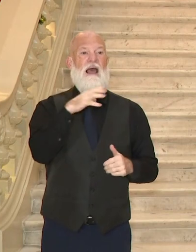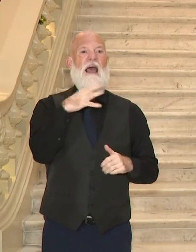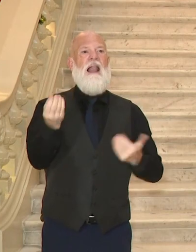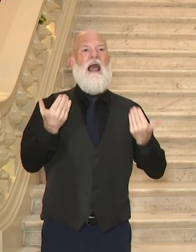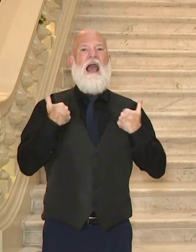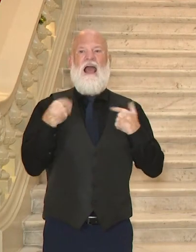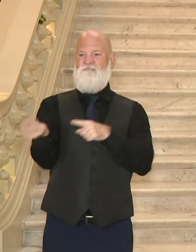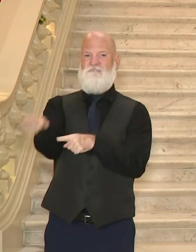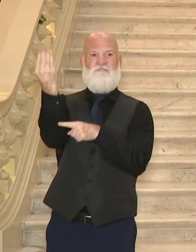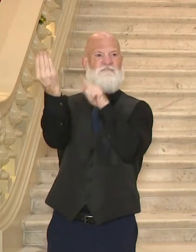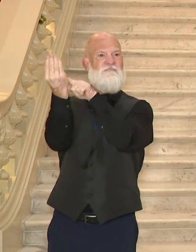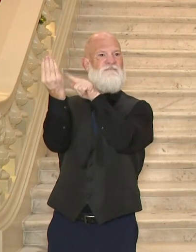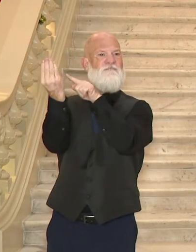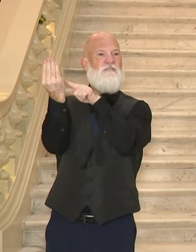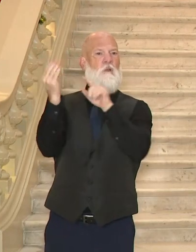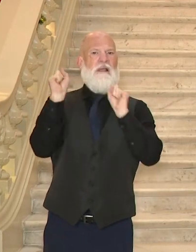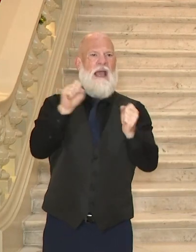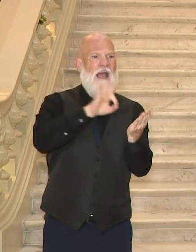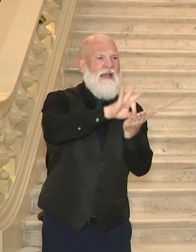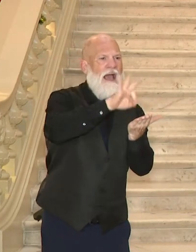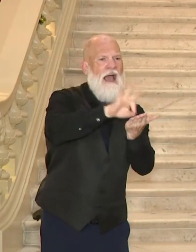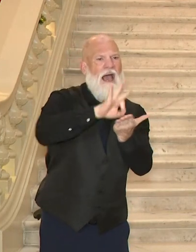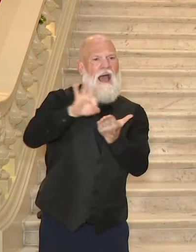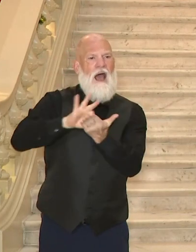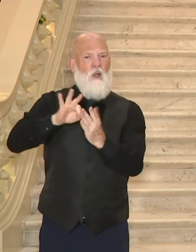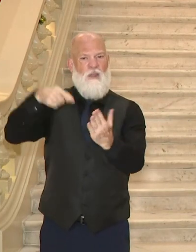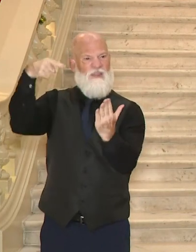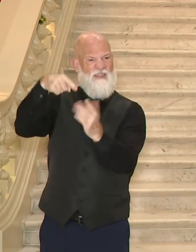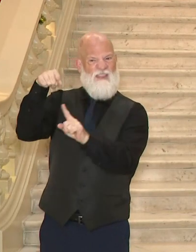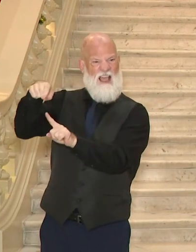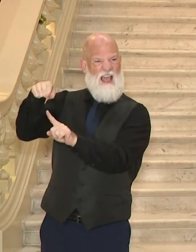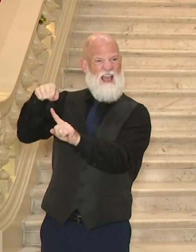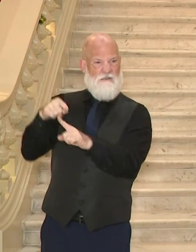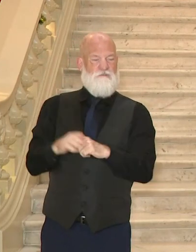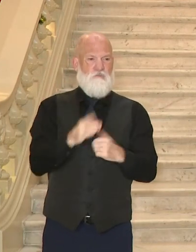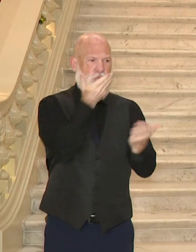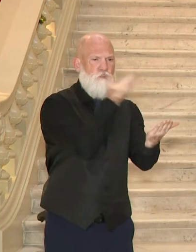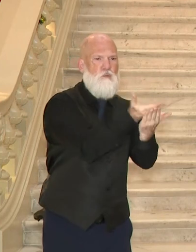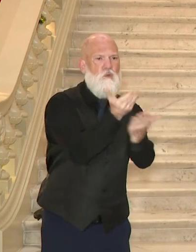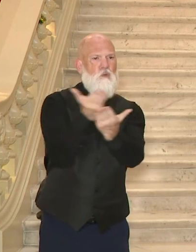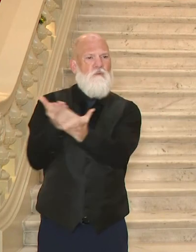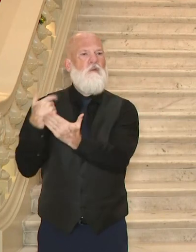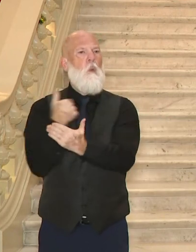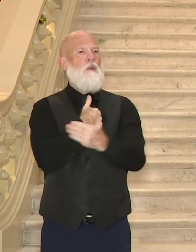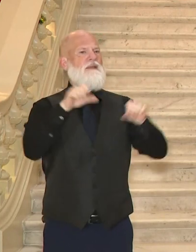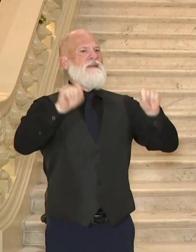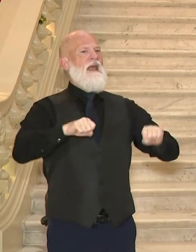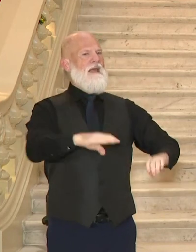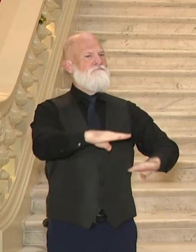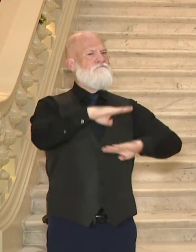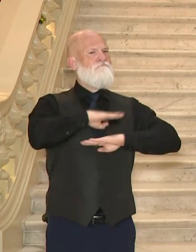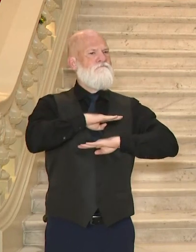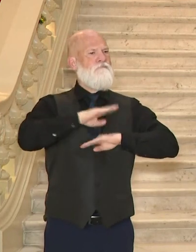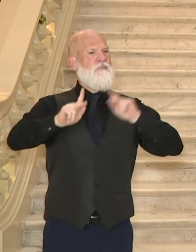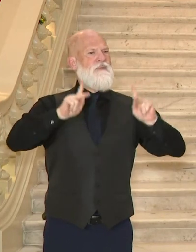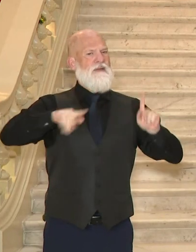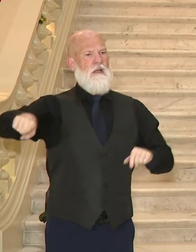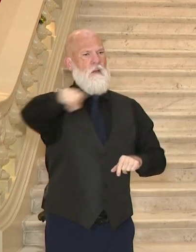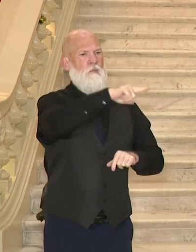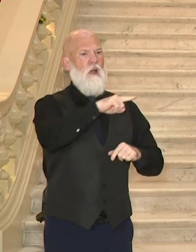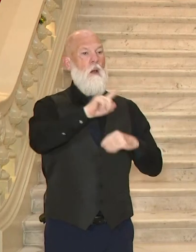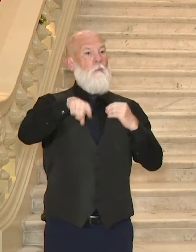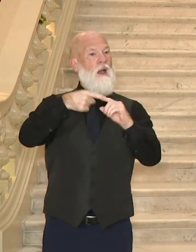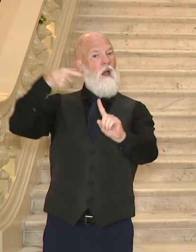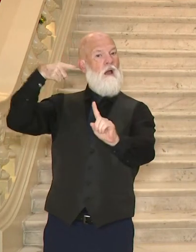voters the confidence that the outcomes are correct. Once this recount is complete, everyone in